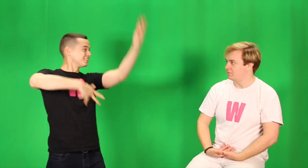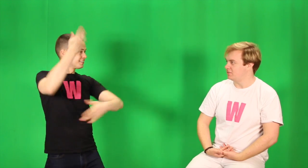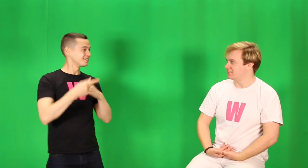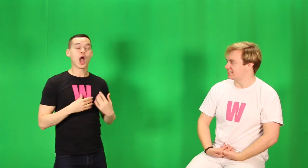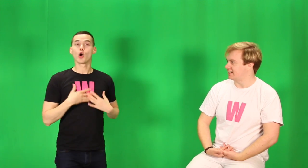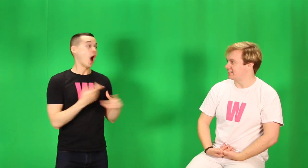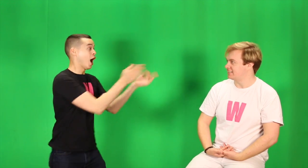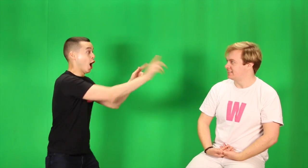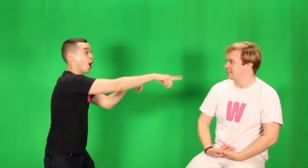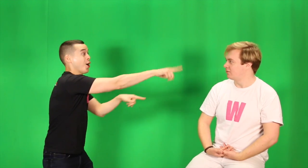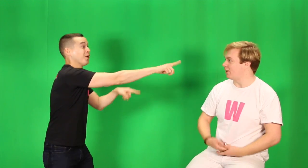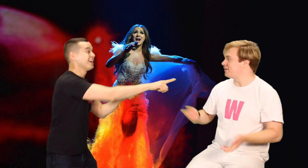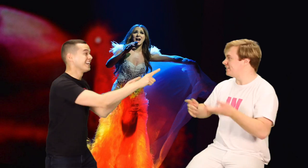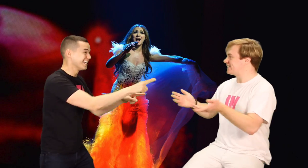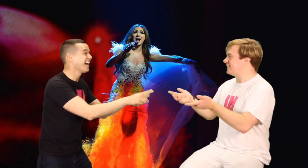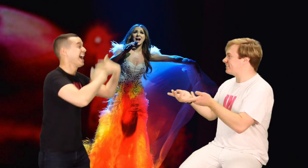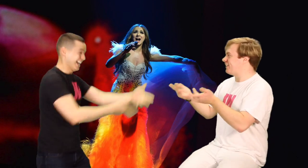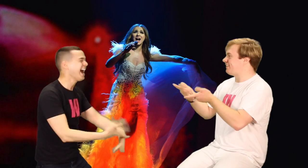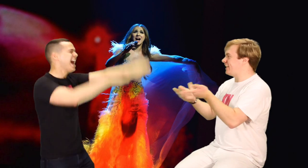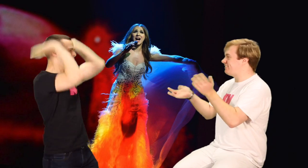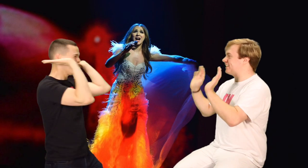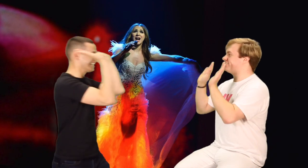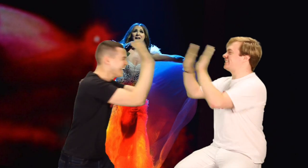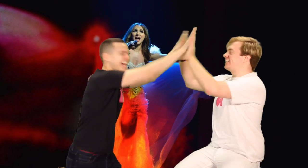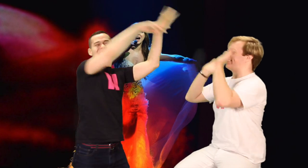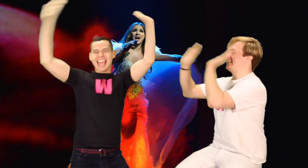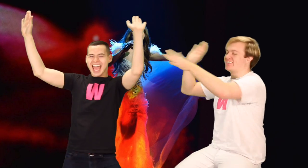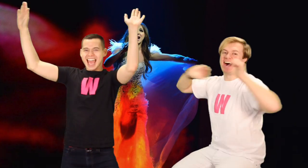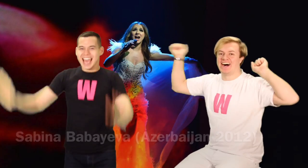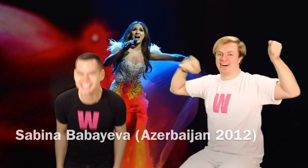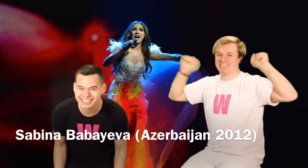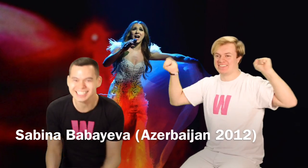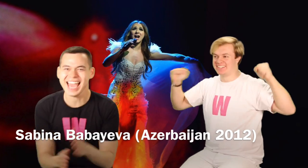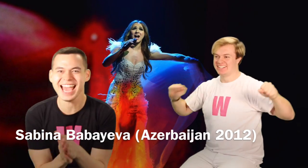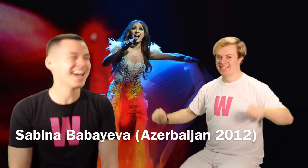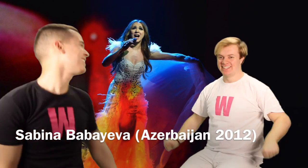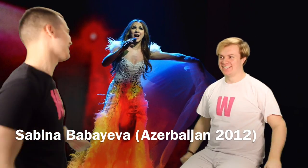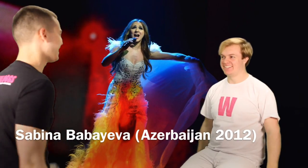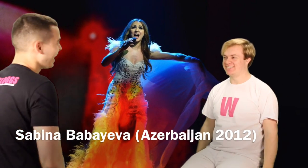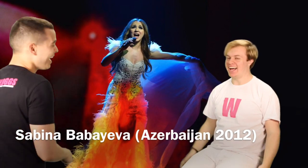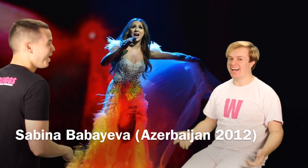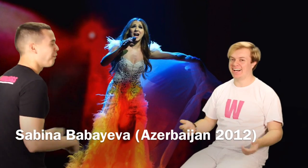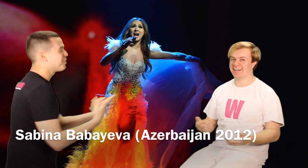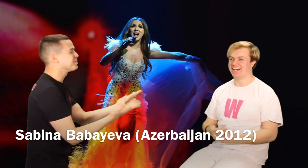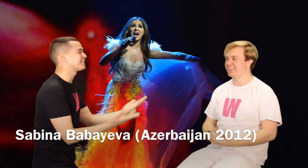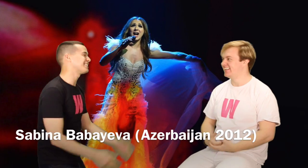Music dies. When the music dies, Sabina by V8 rounds on my Jan 2012! Yes! Yes! When the music